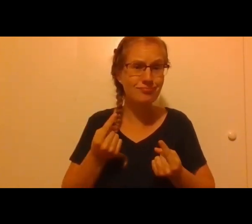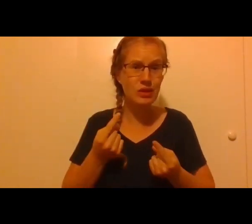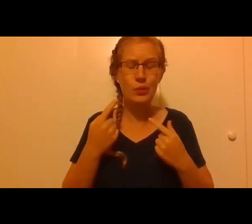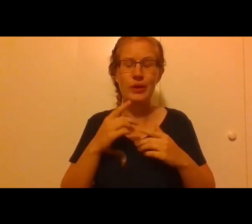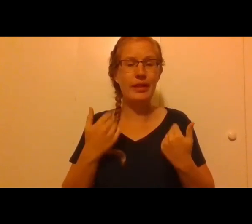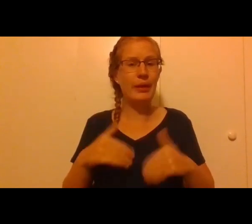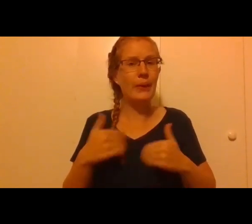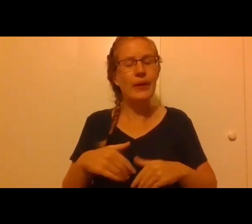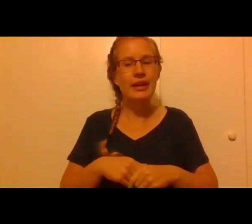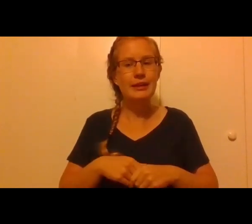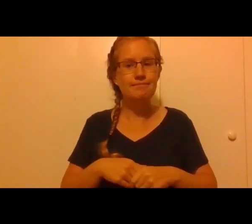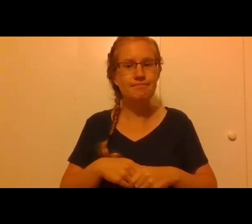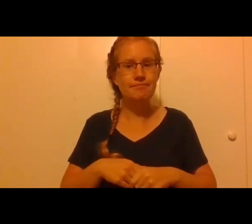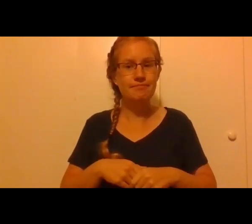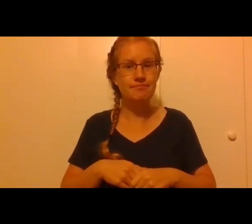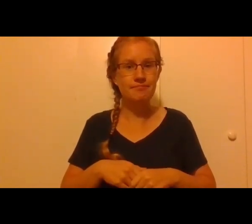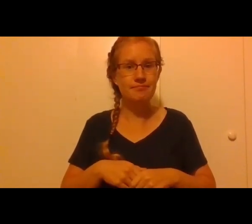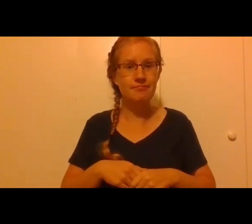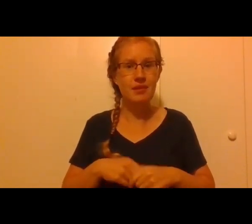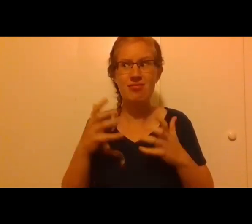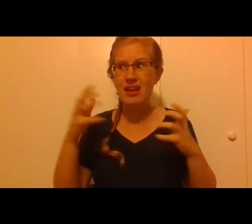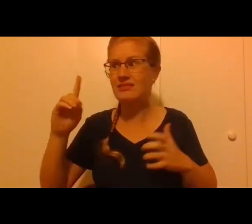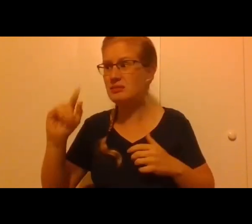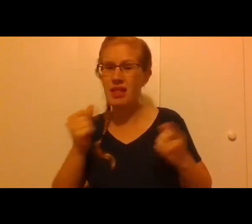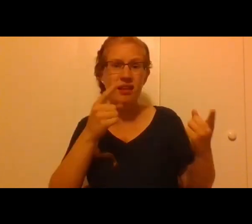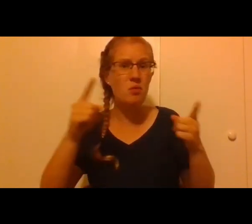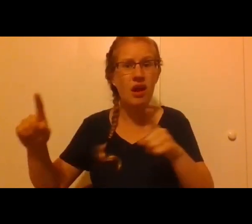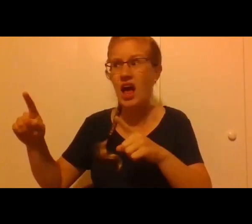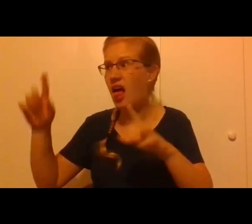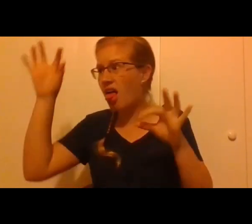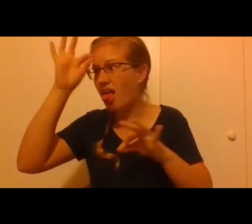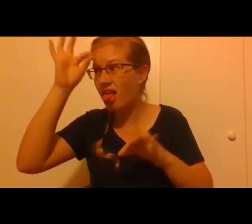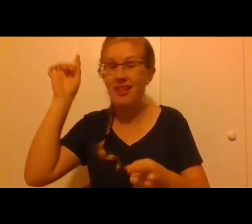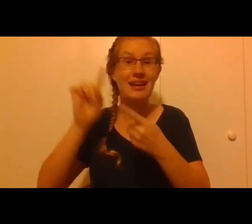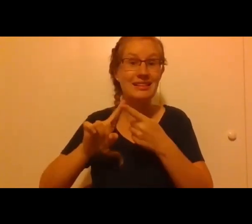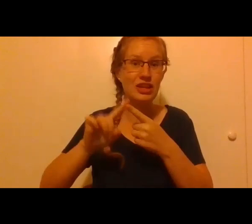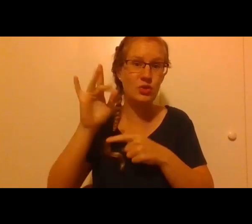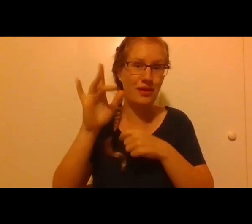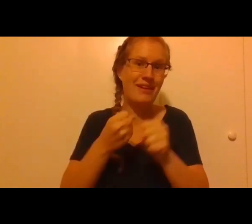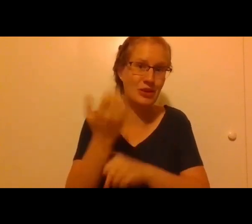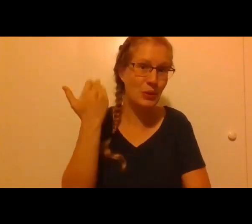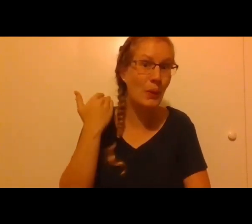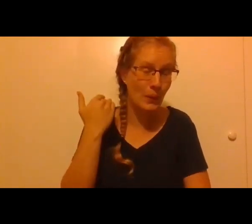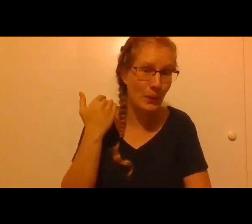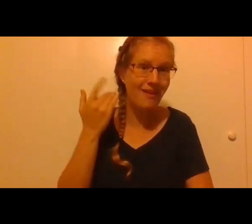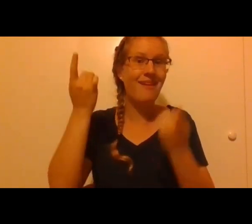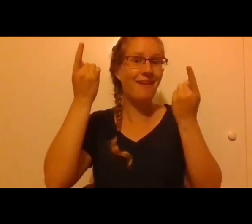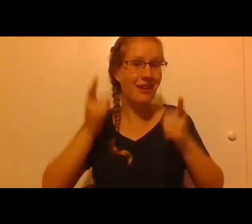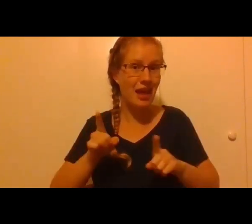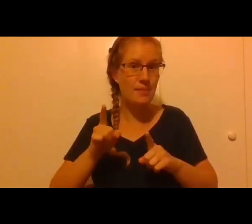really ignorant of much of the disability community until 25 years ago when our